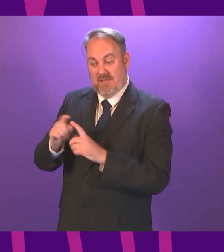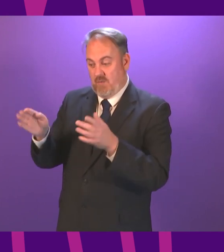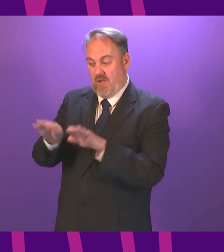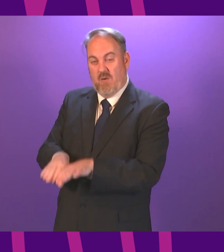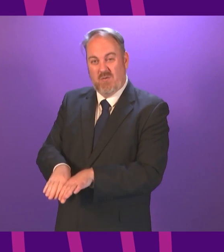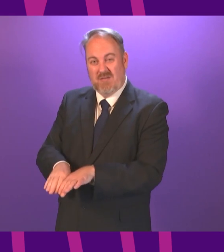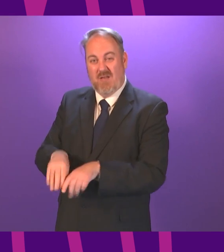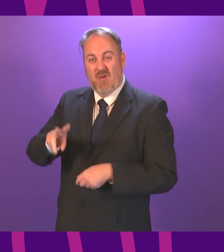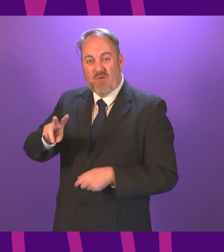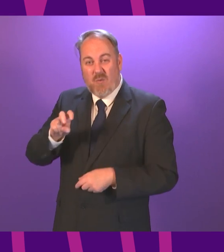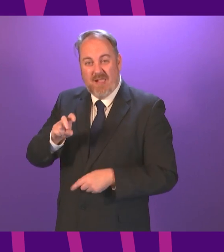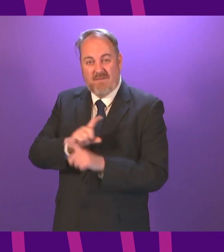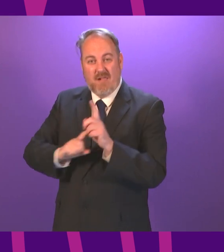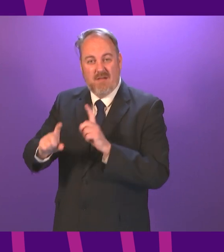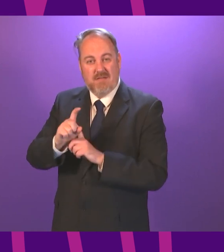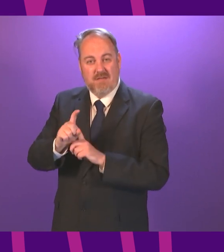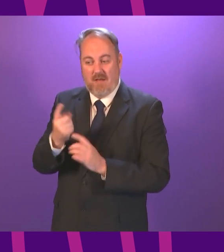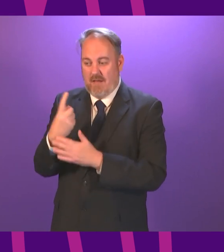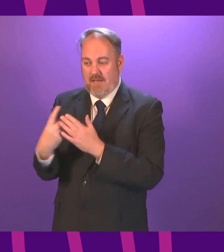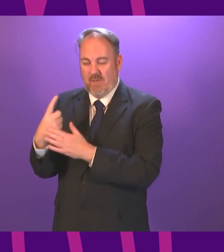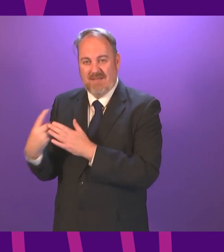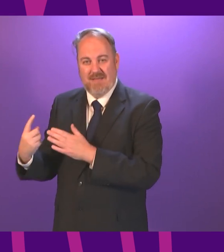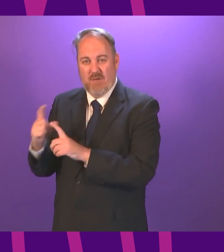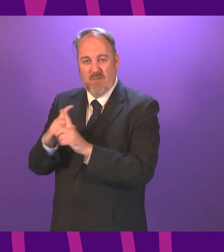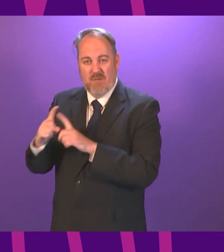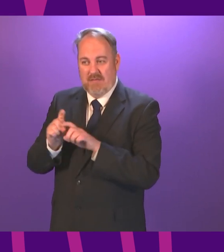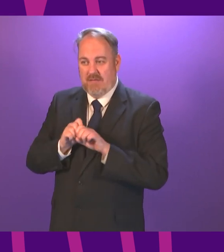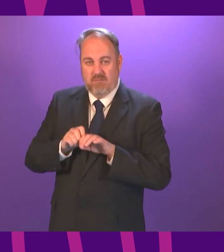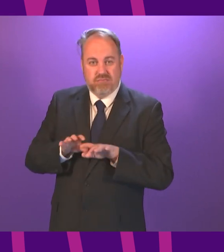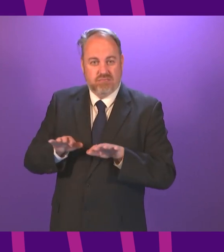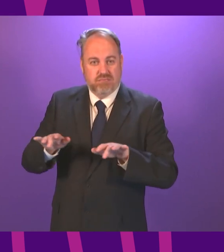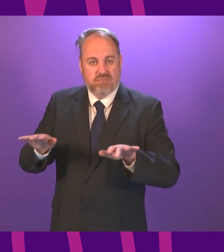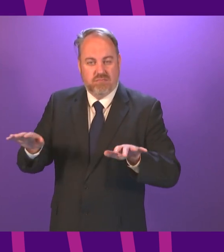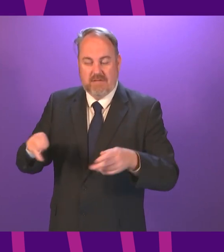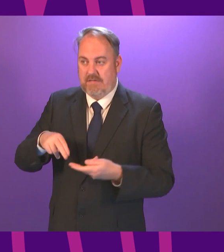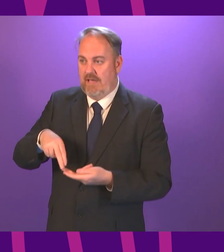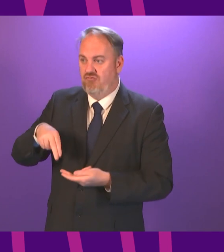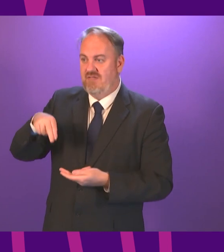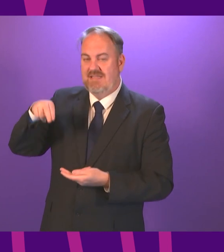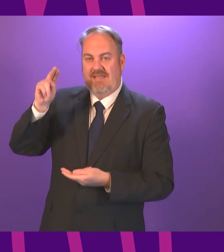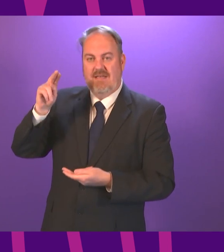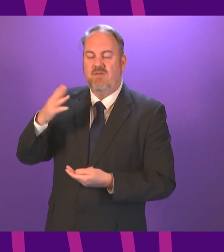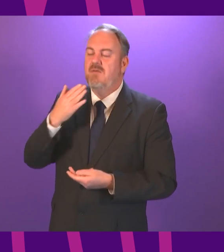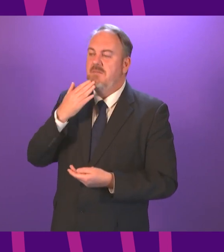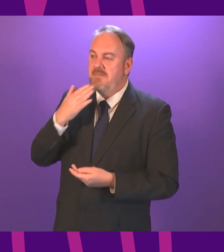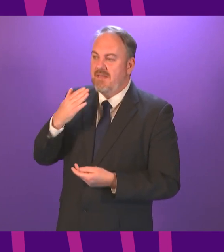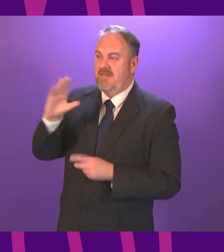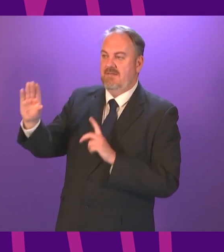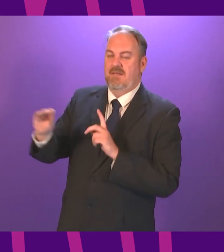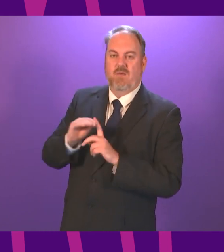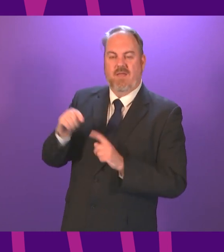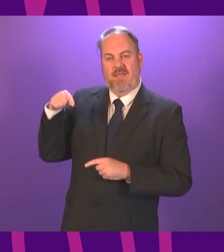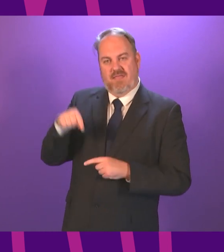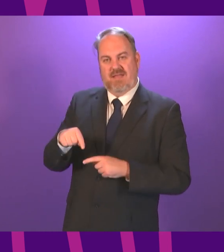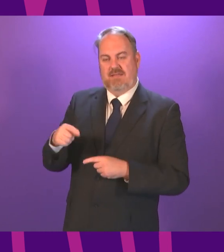isolating and community transmission is surging. I would ask the Cabinet Secretary to reassure my community in his closing remarks that this